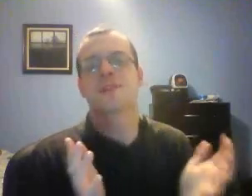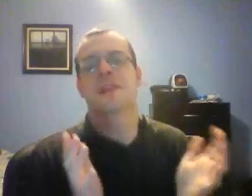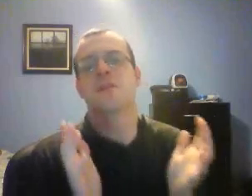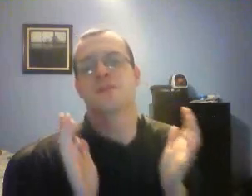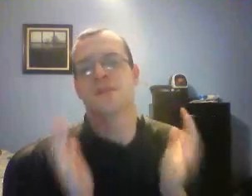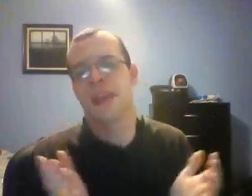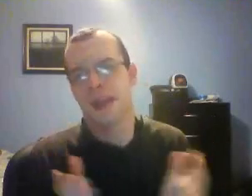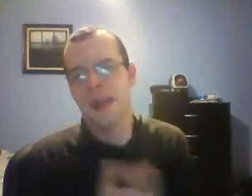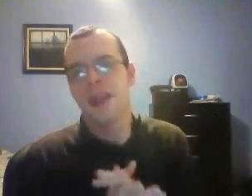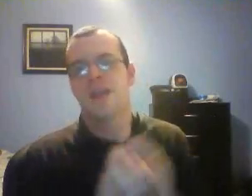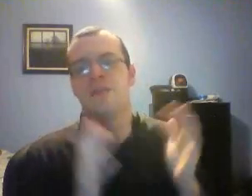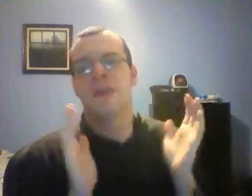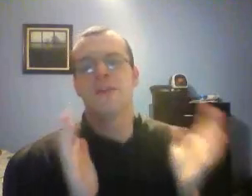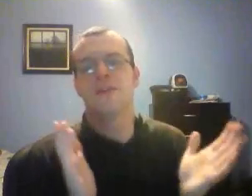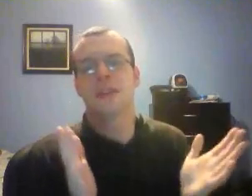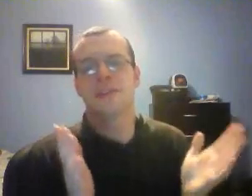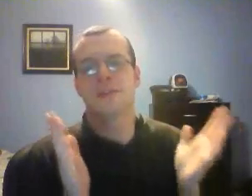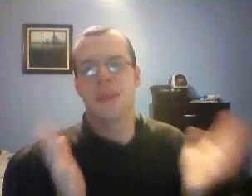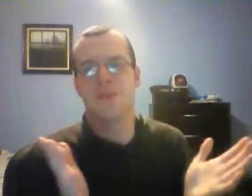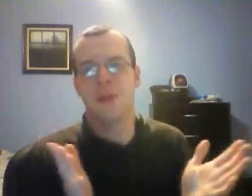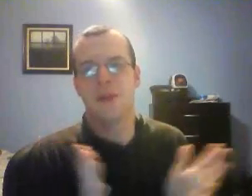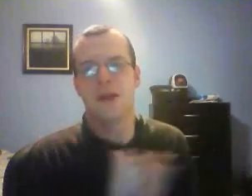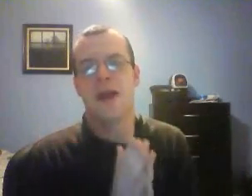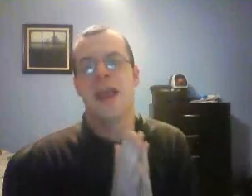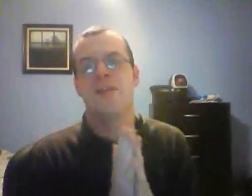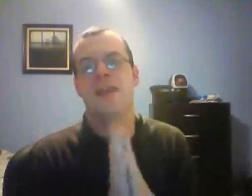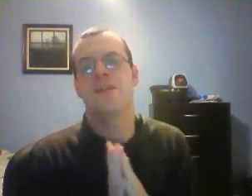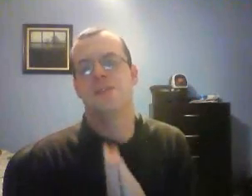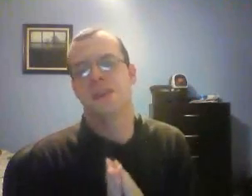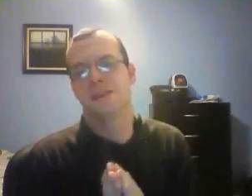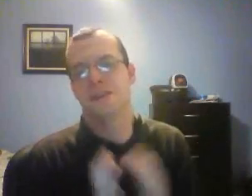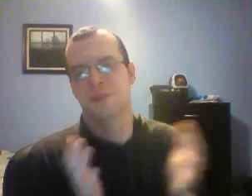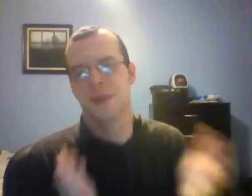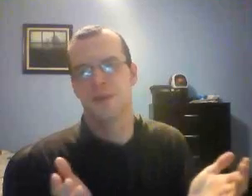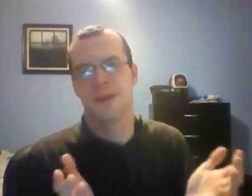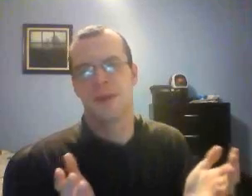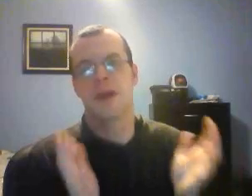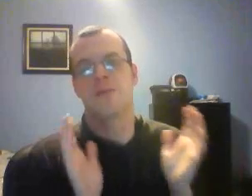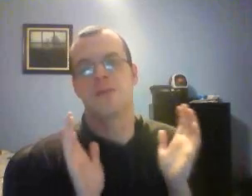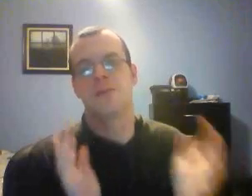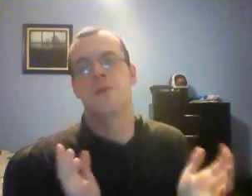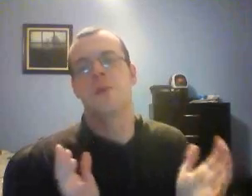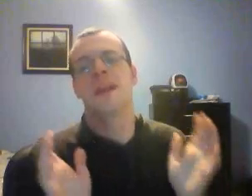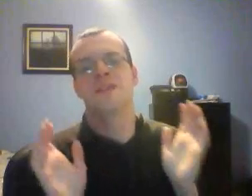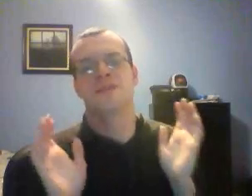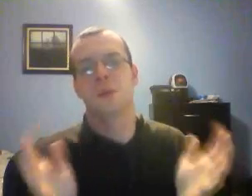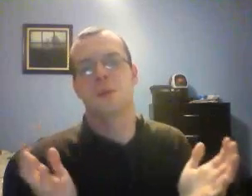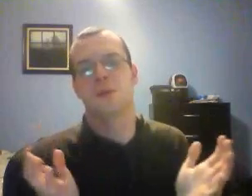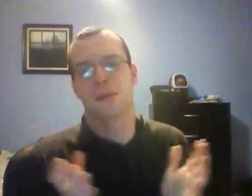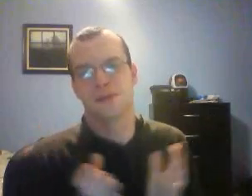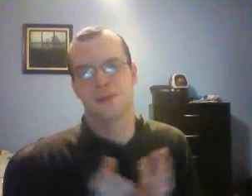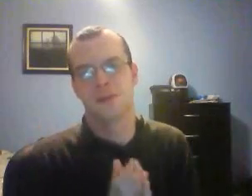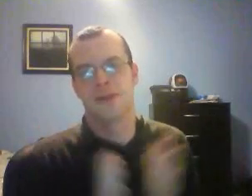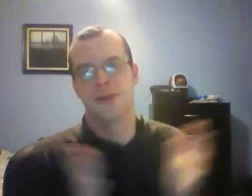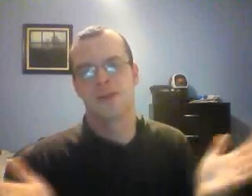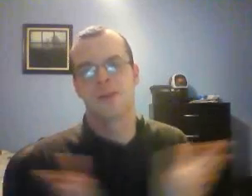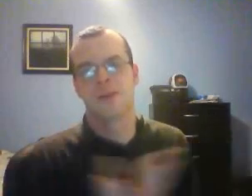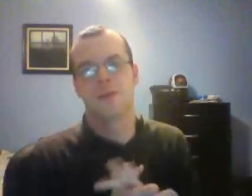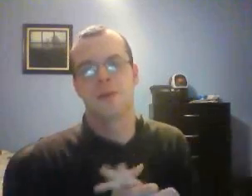wrestling was fake. If you had the chance to meet Vader, I have had the chance to speak with Vader on the phone. He is very professional. But I think WWE